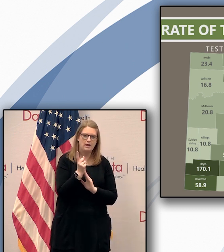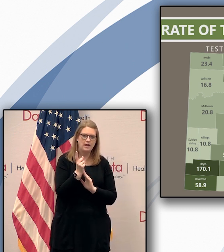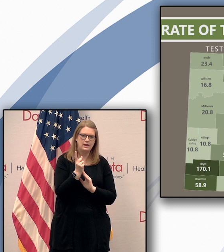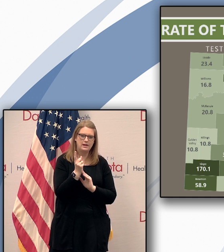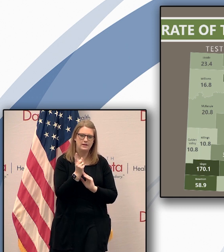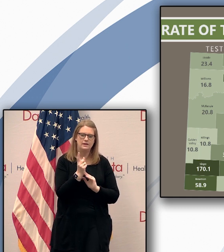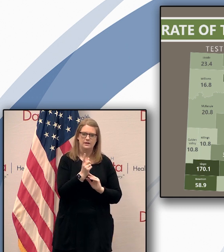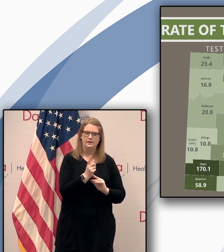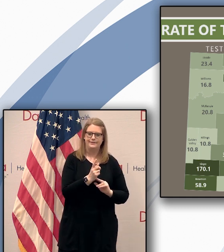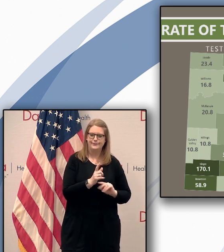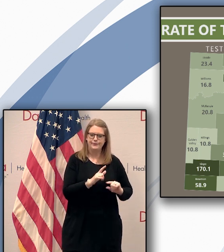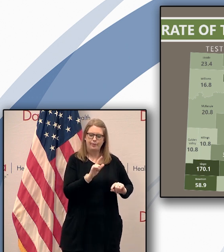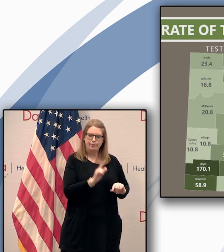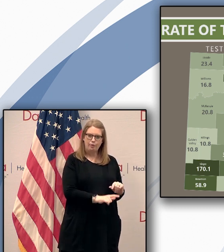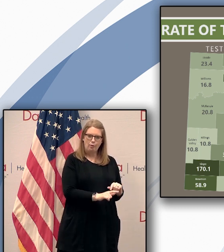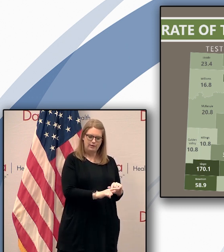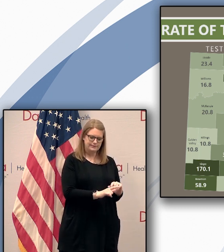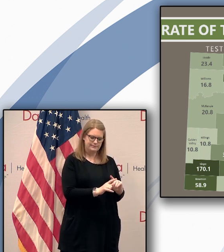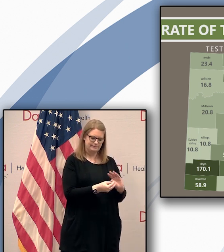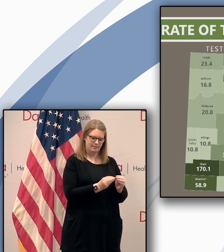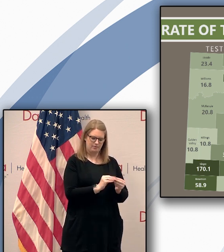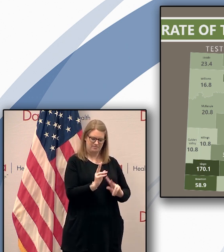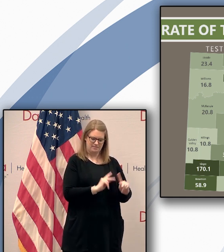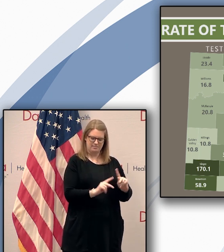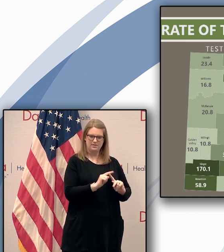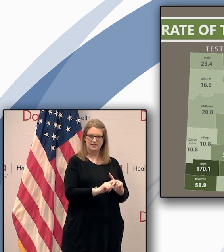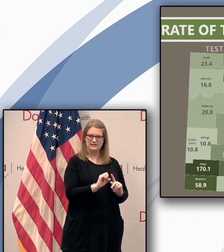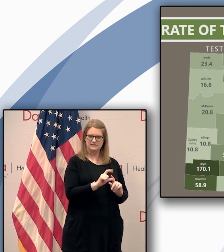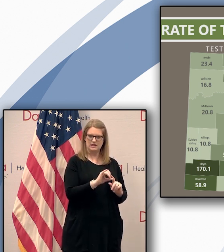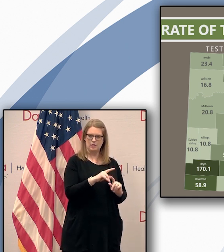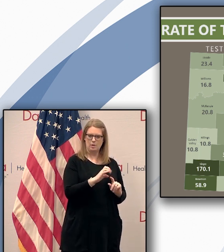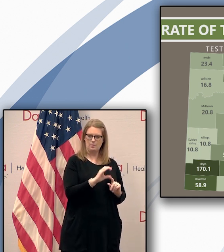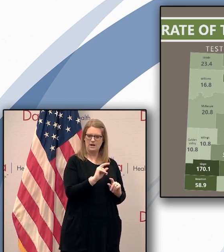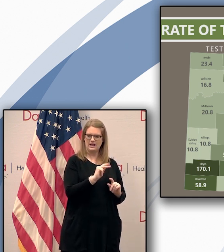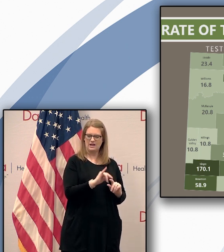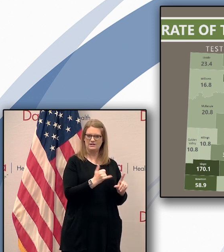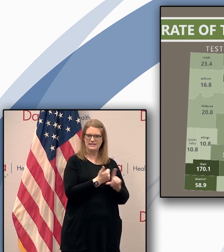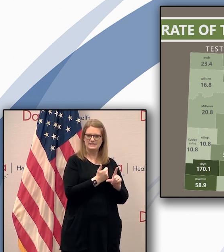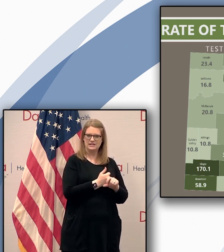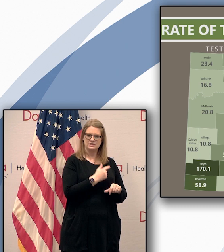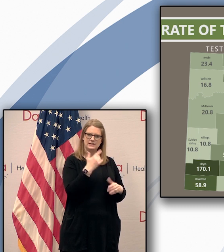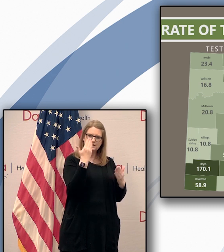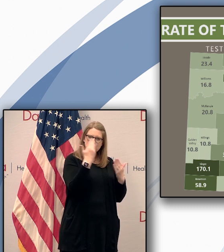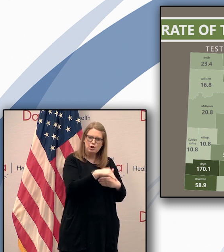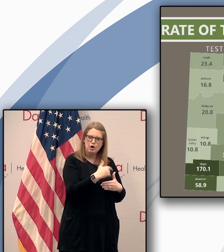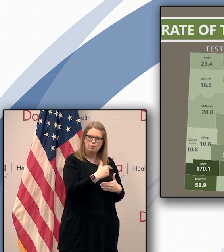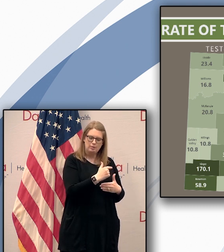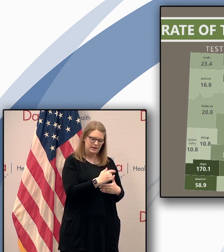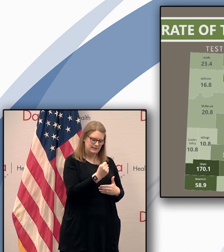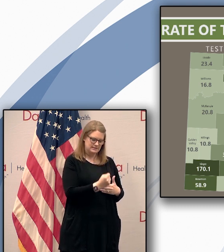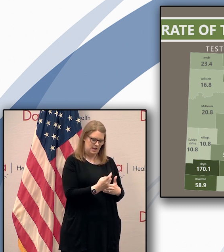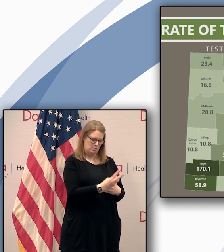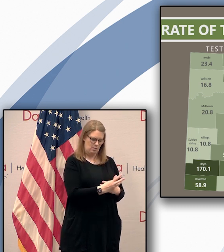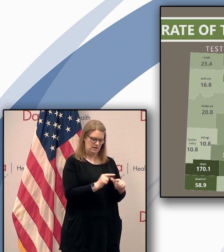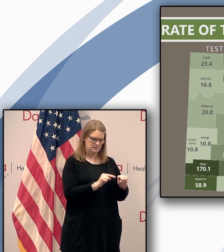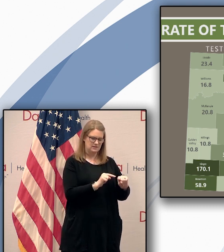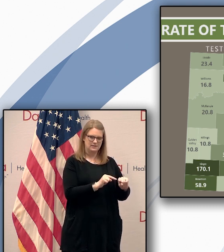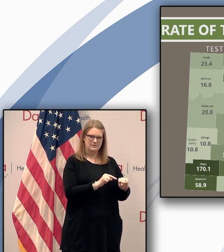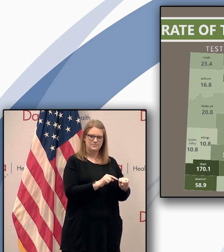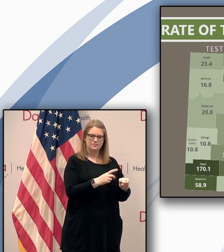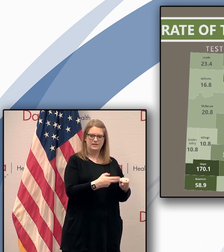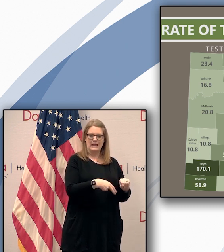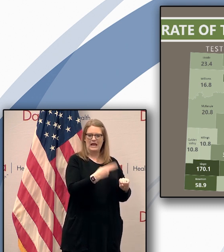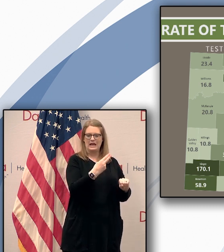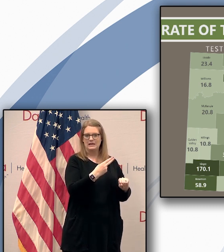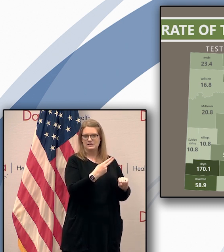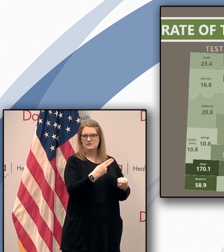in our one of our lowest populated counties slope county it's in the dark green in the far southwest portion of the slide that's the highest we have